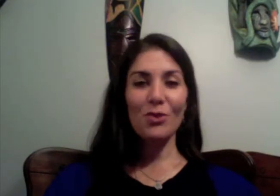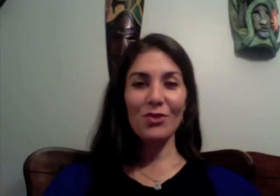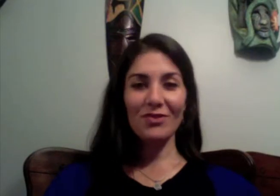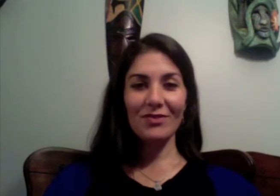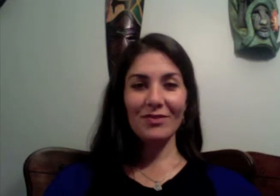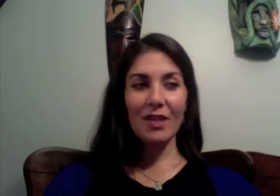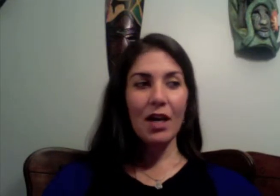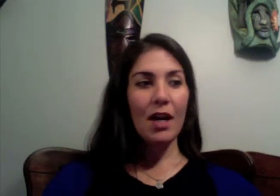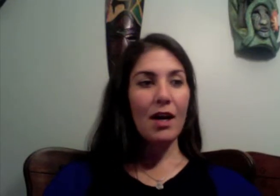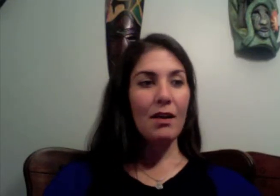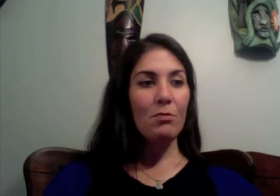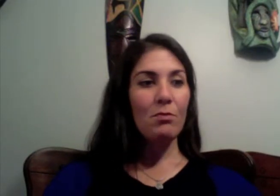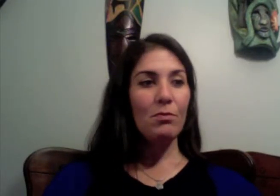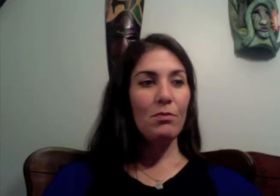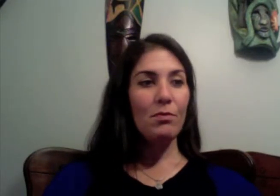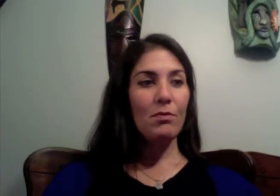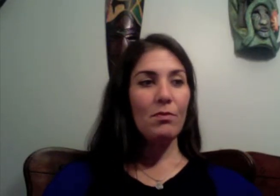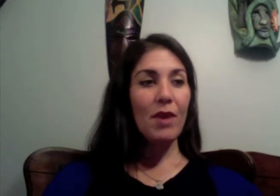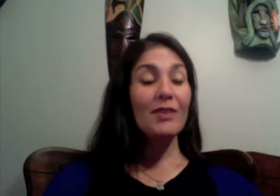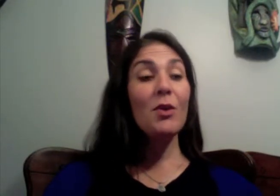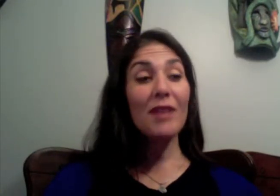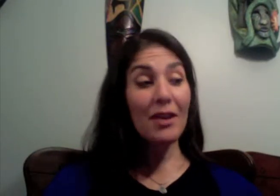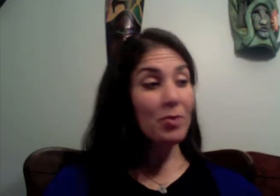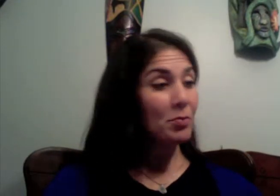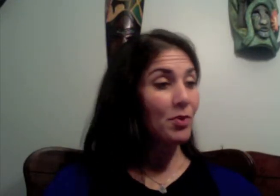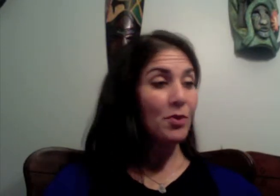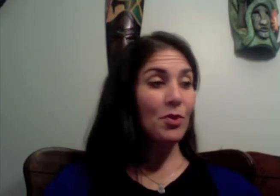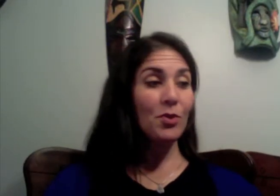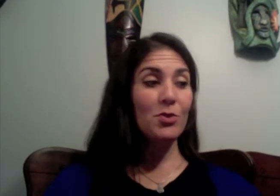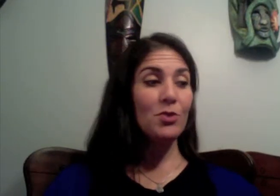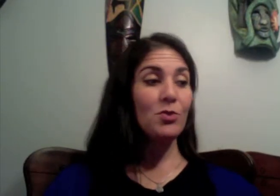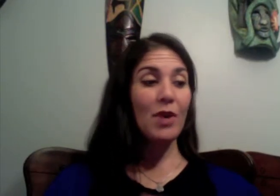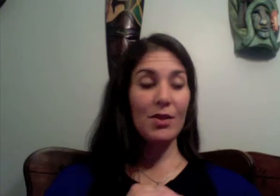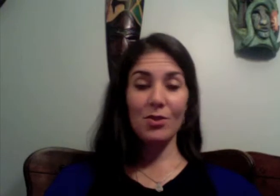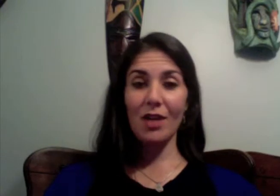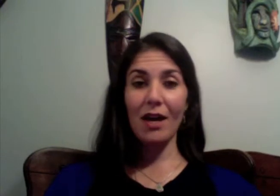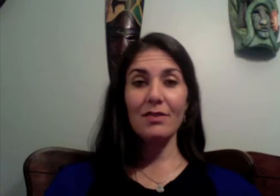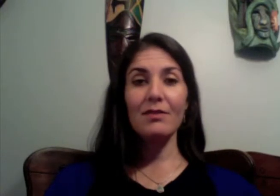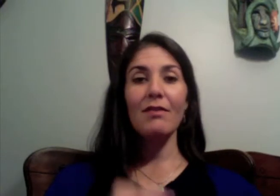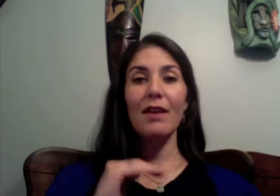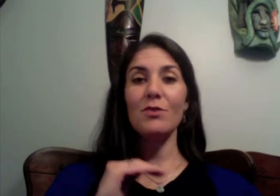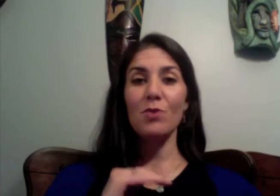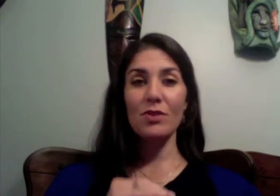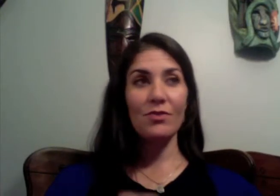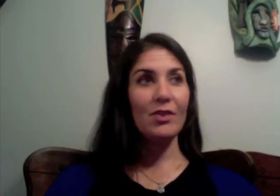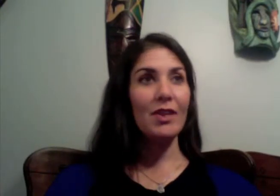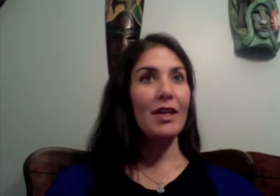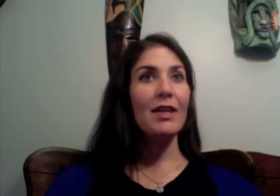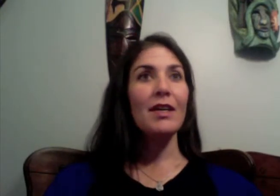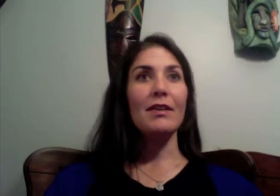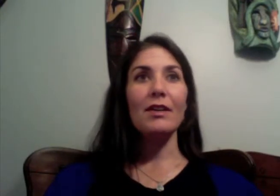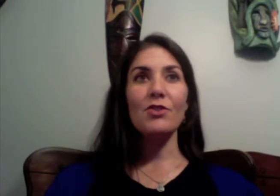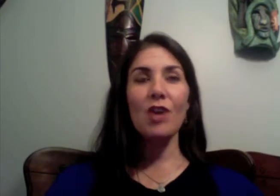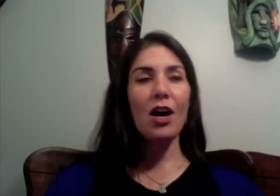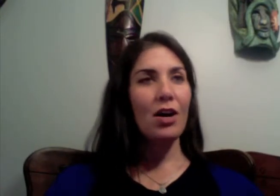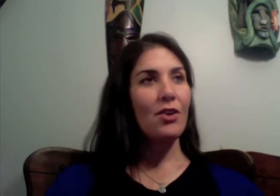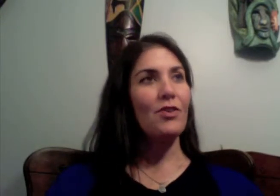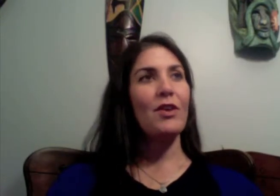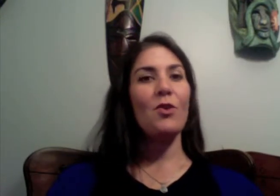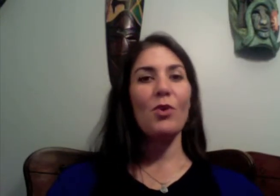I know a lot of people who do exercise and that's wonderful they they jog or they go work